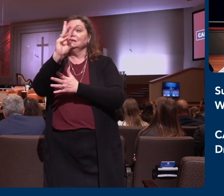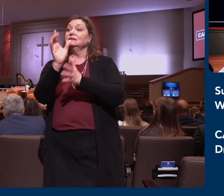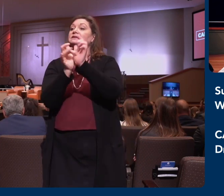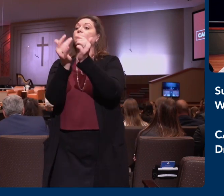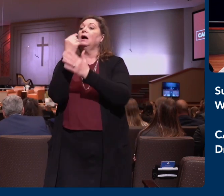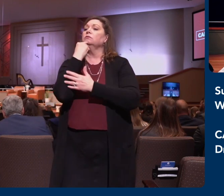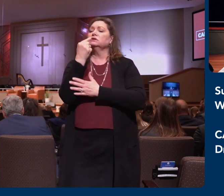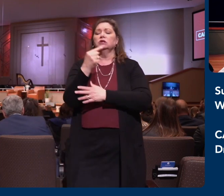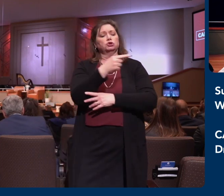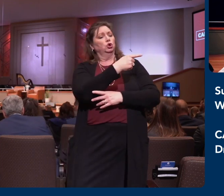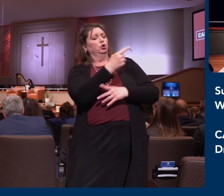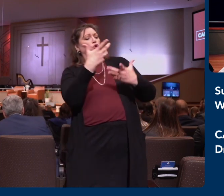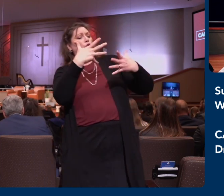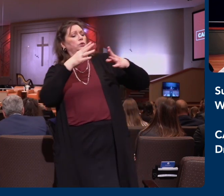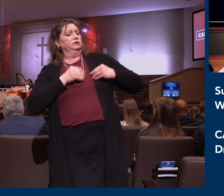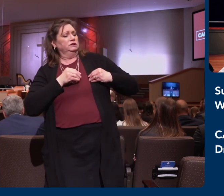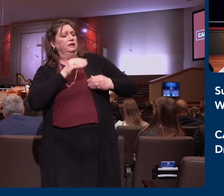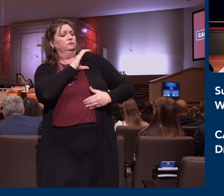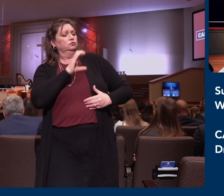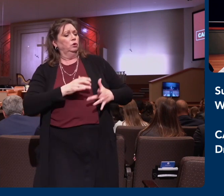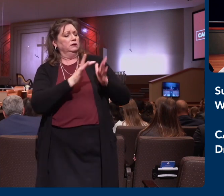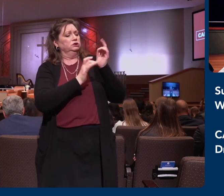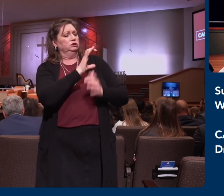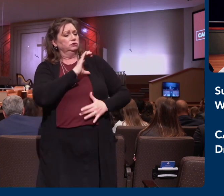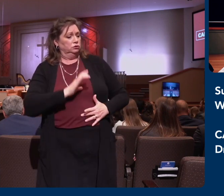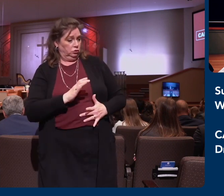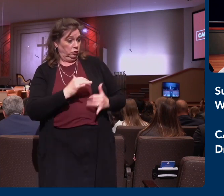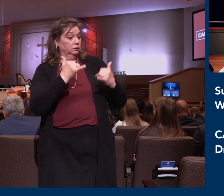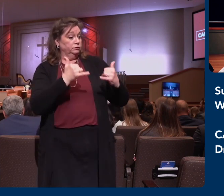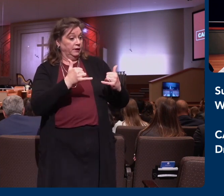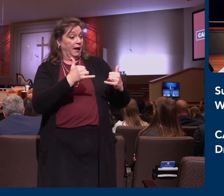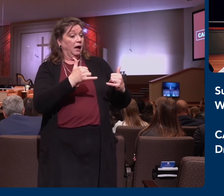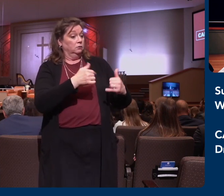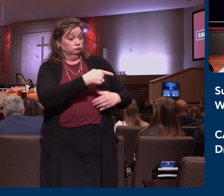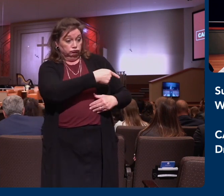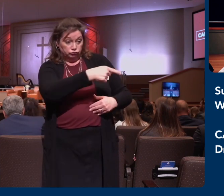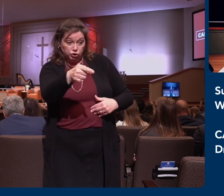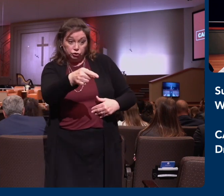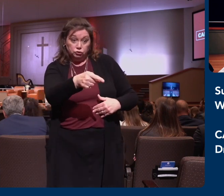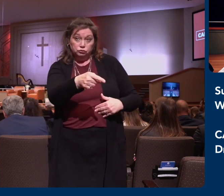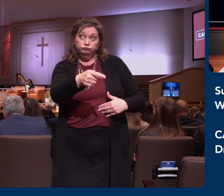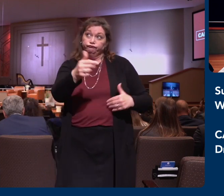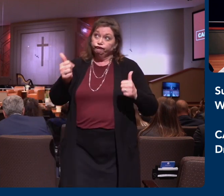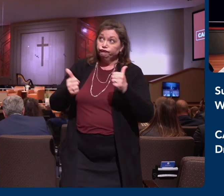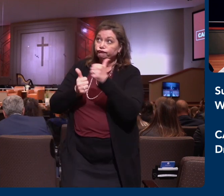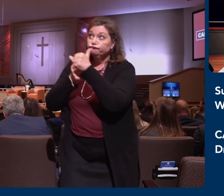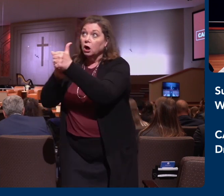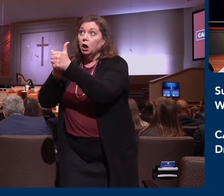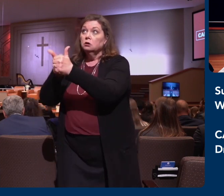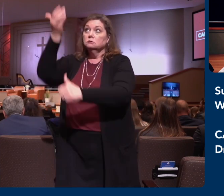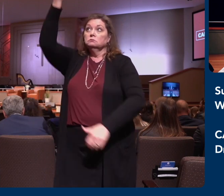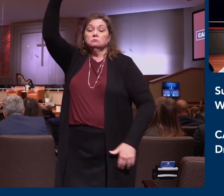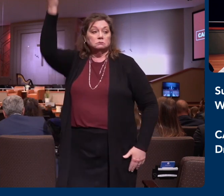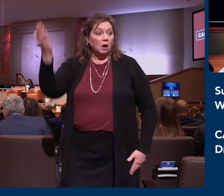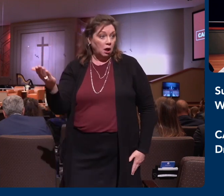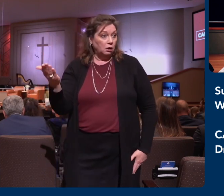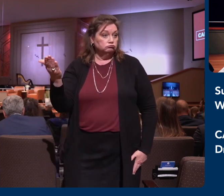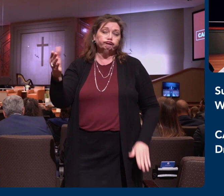therefore received Christ Jesus the Lord, so walk ye in him. God is concerned how we conduct